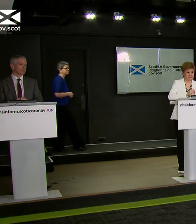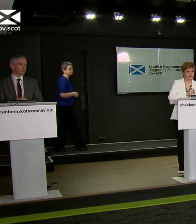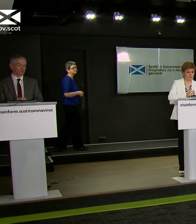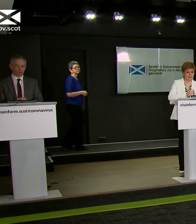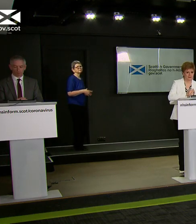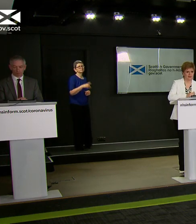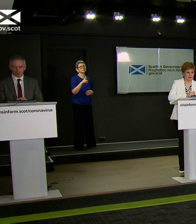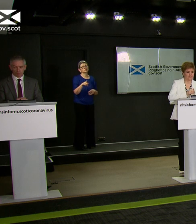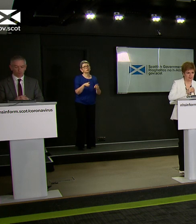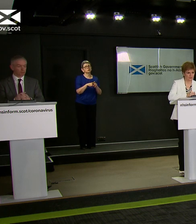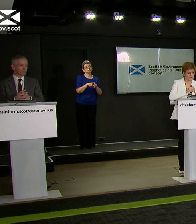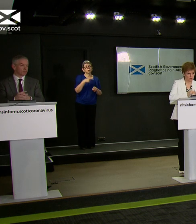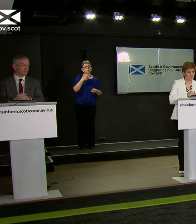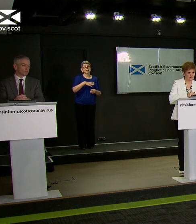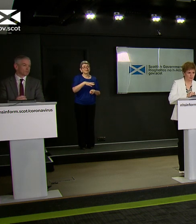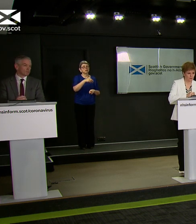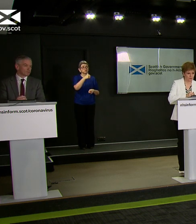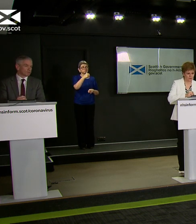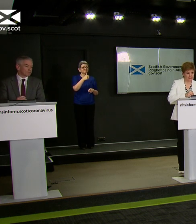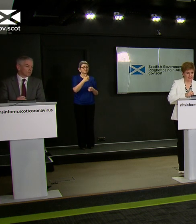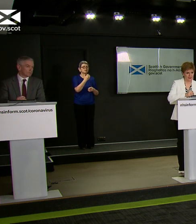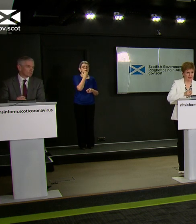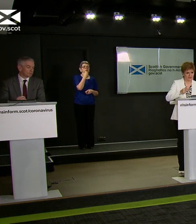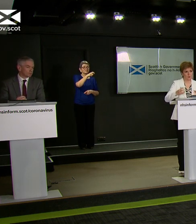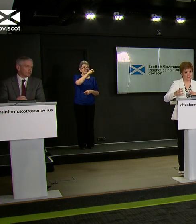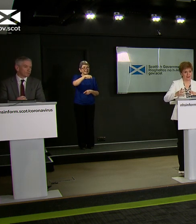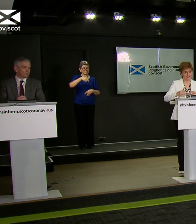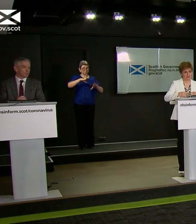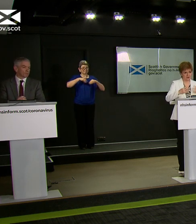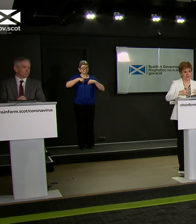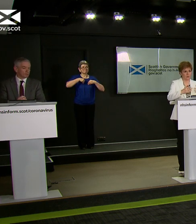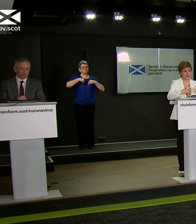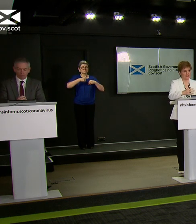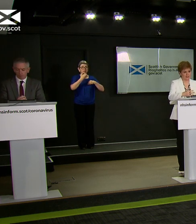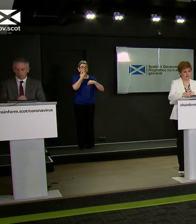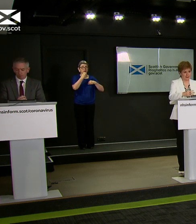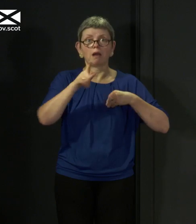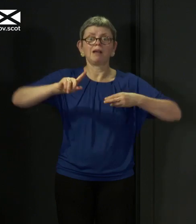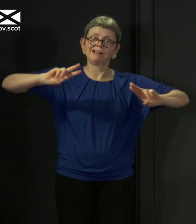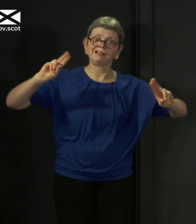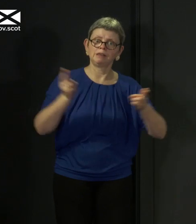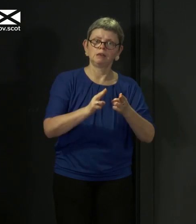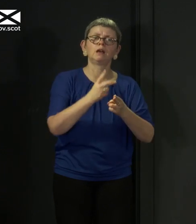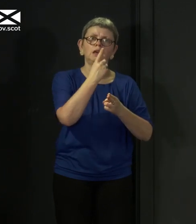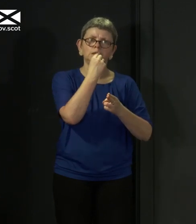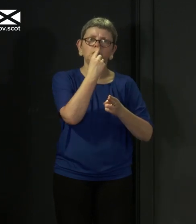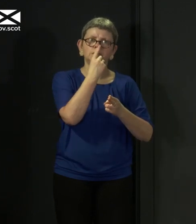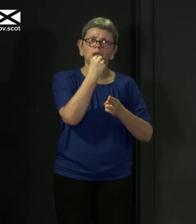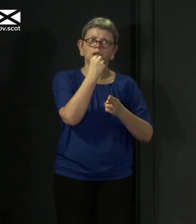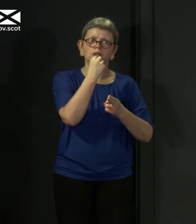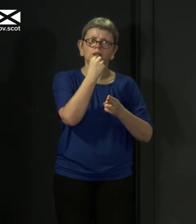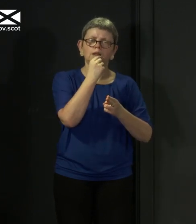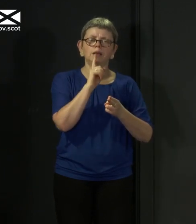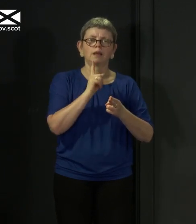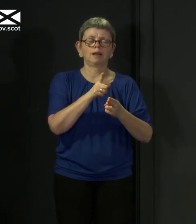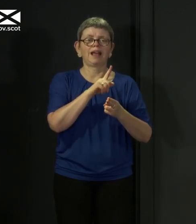cases that we think that are down to the lowest level possible, as well as the rate at which then the virus is transmitting, because that is